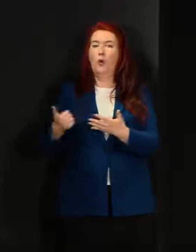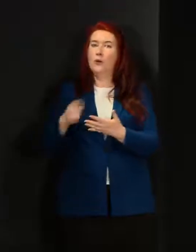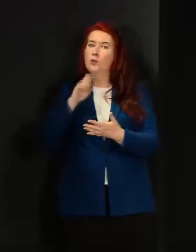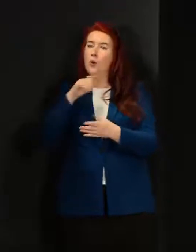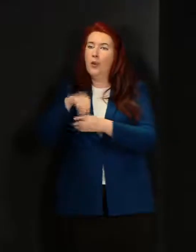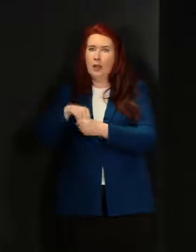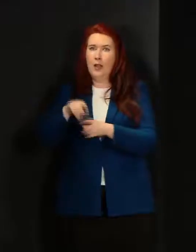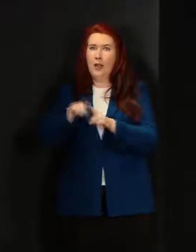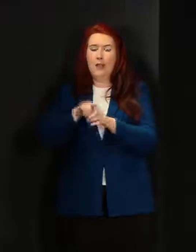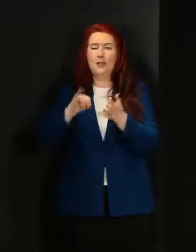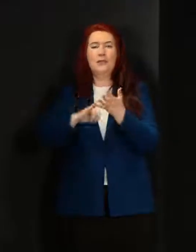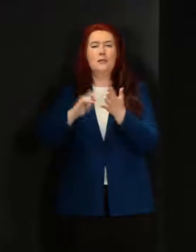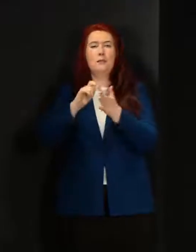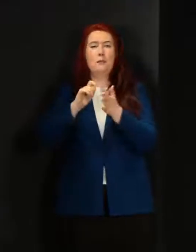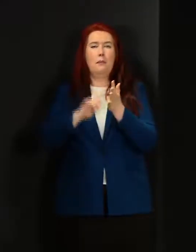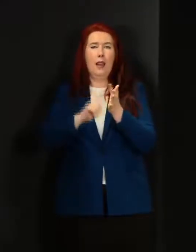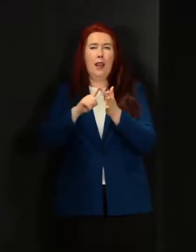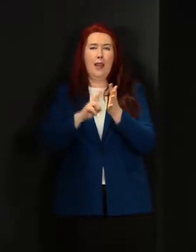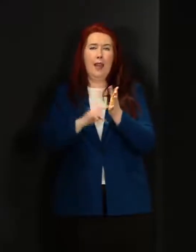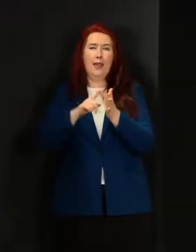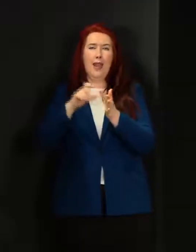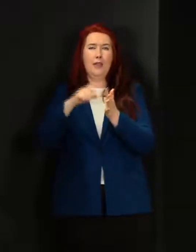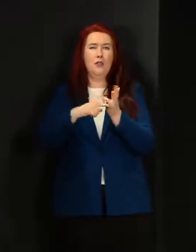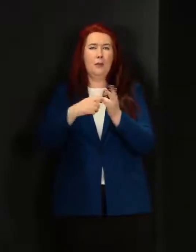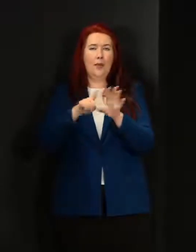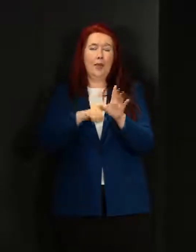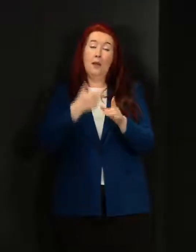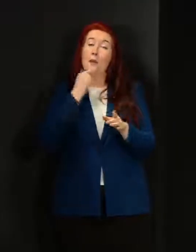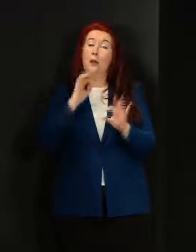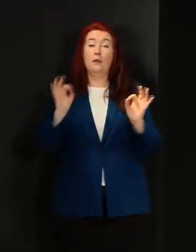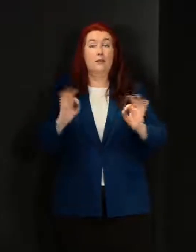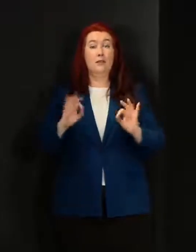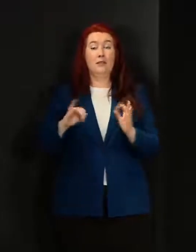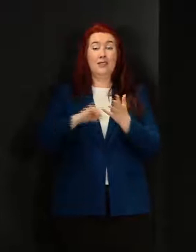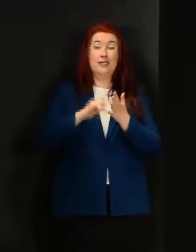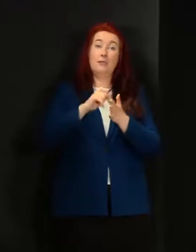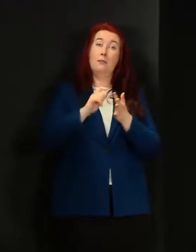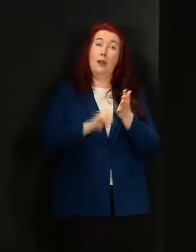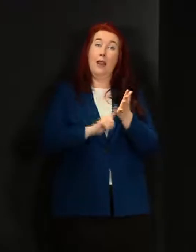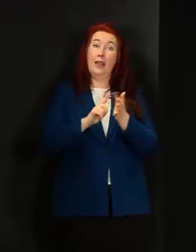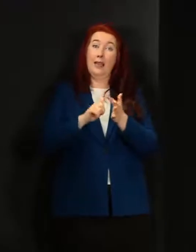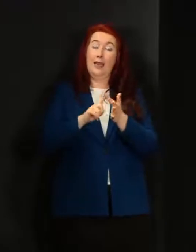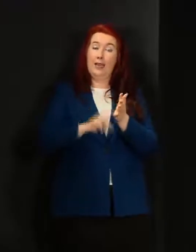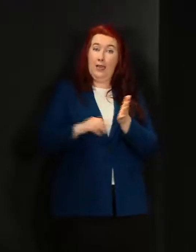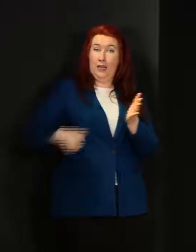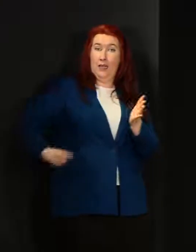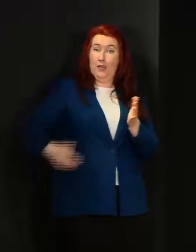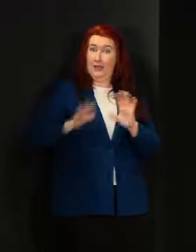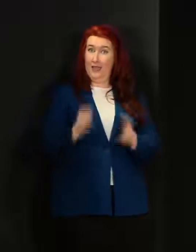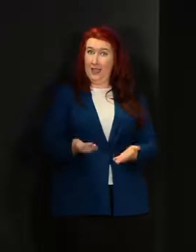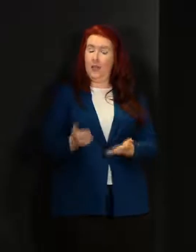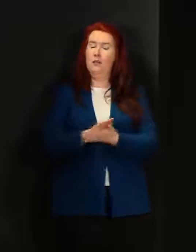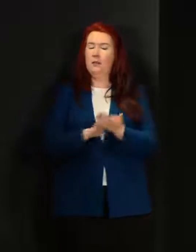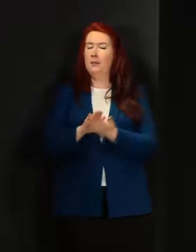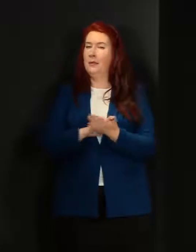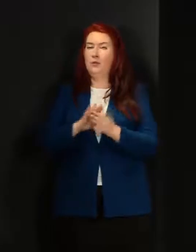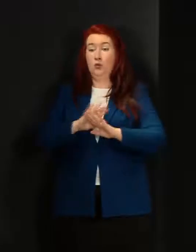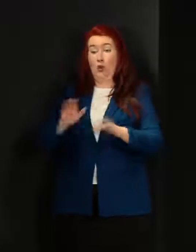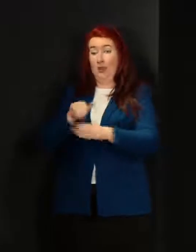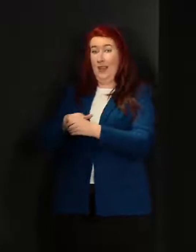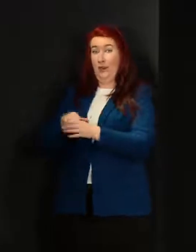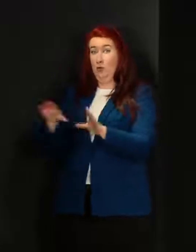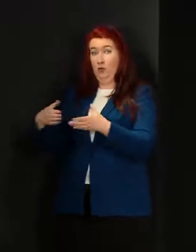splenectomy for instance those without spleens not in then in so we have always said